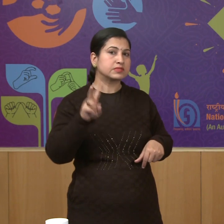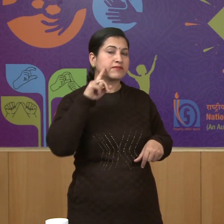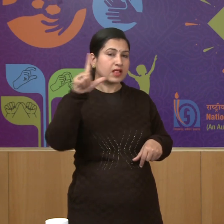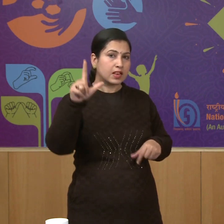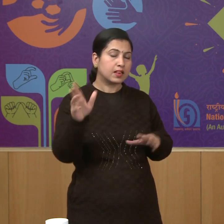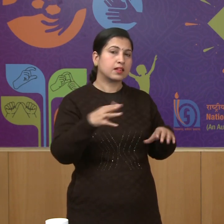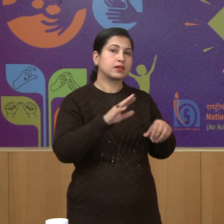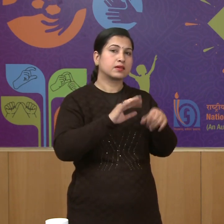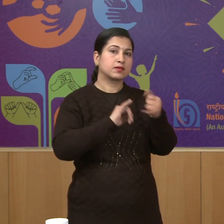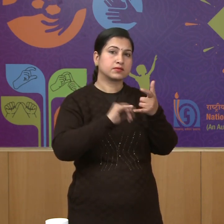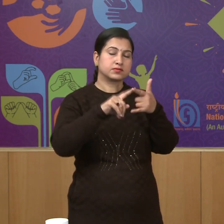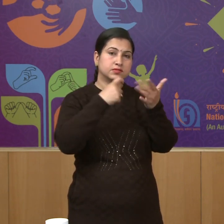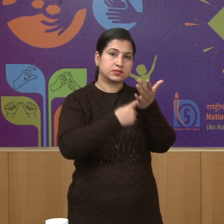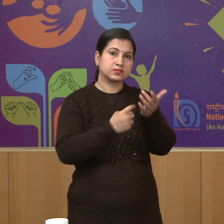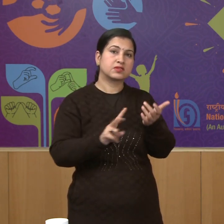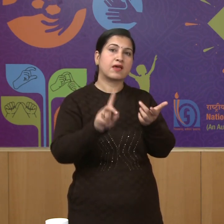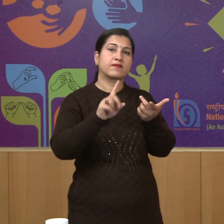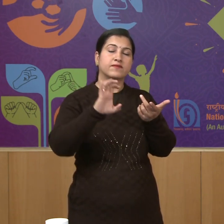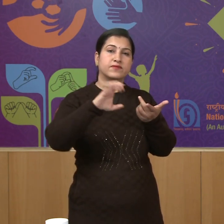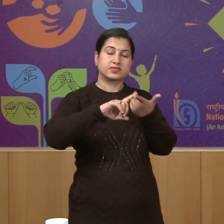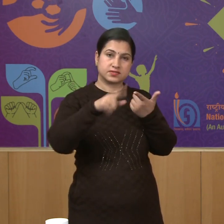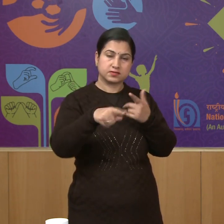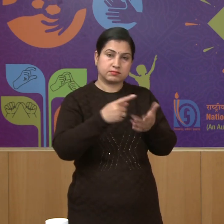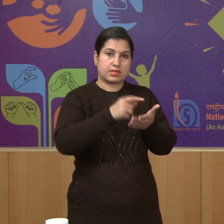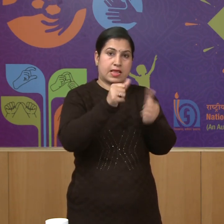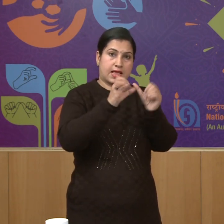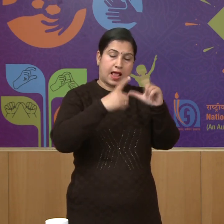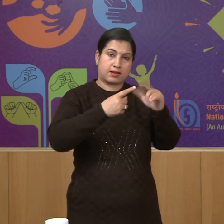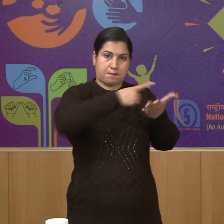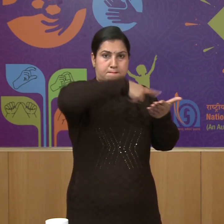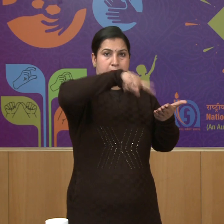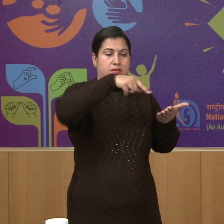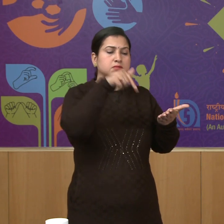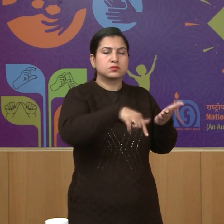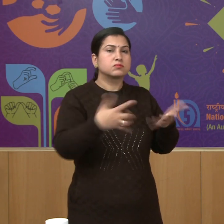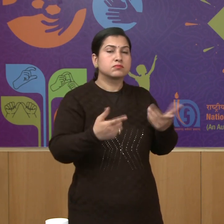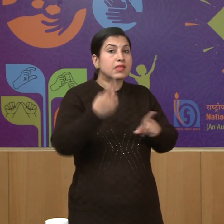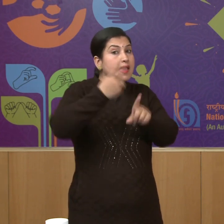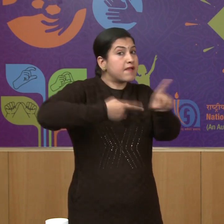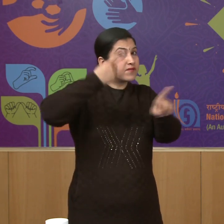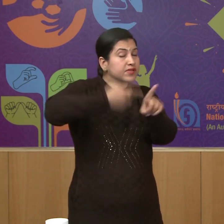an exam the was held in England every year